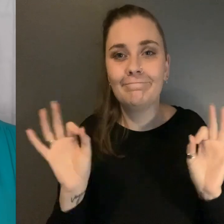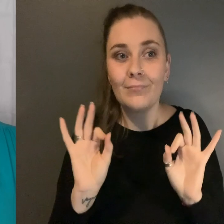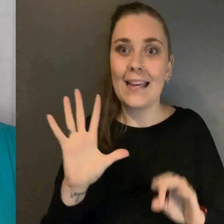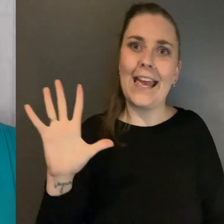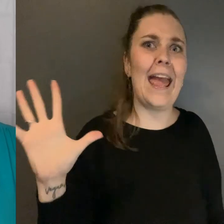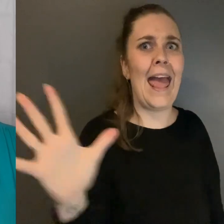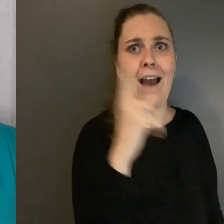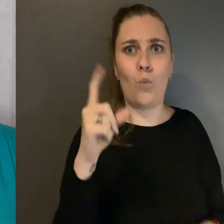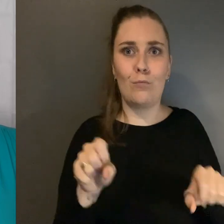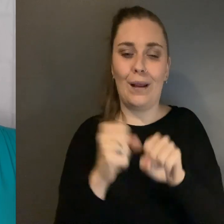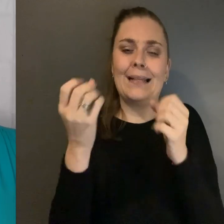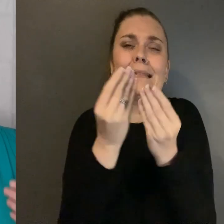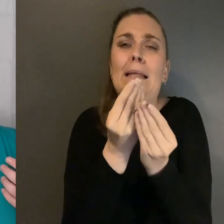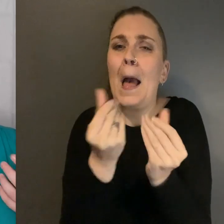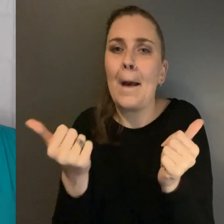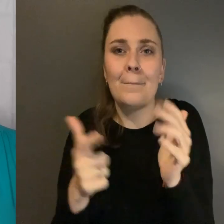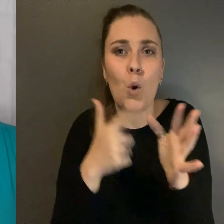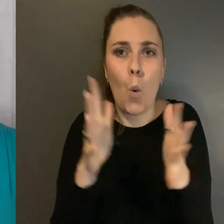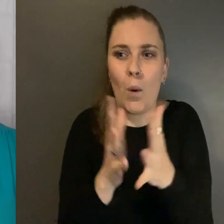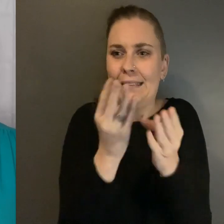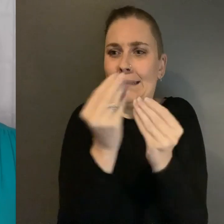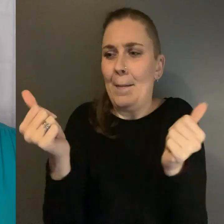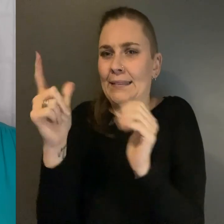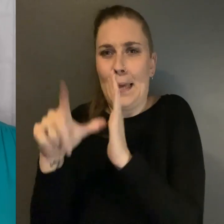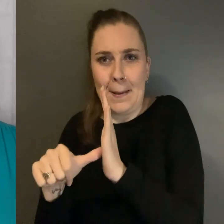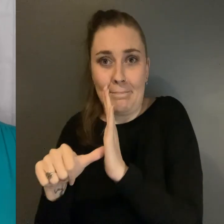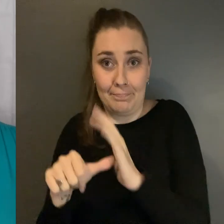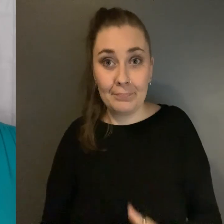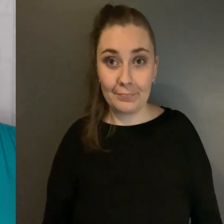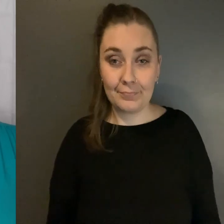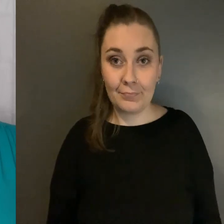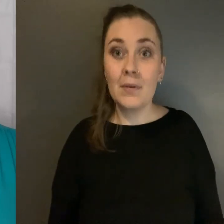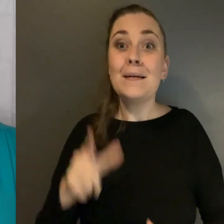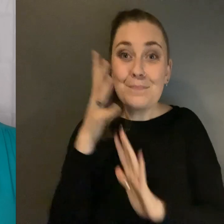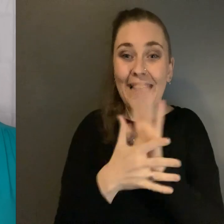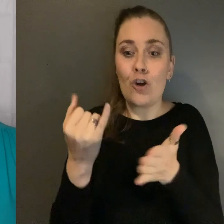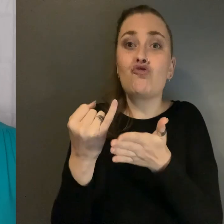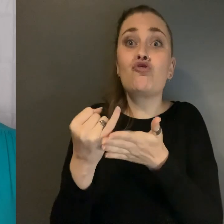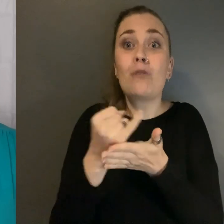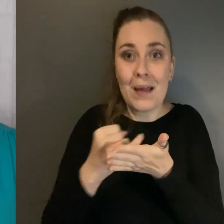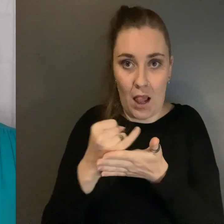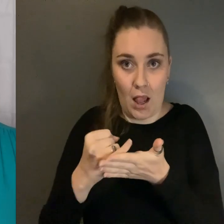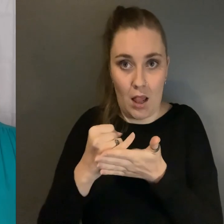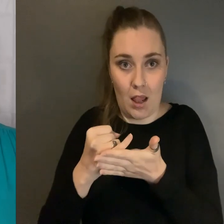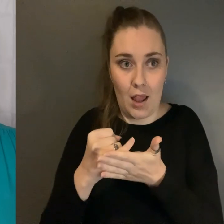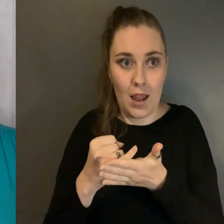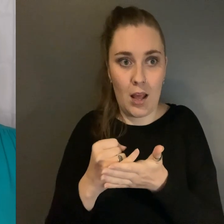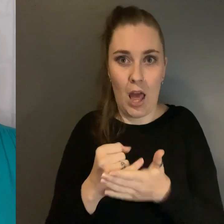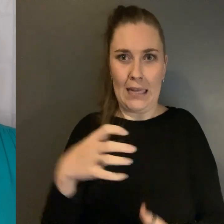breaks some laws some time They mean criminals Scary people